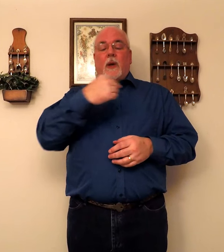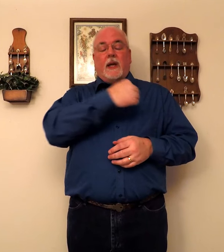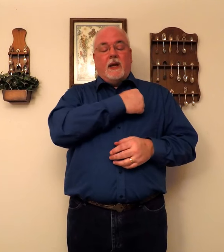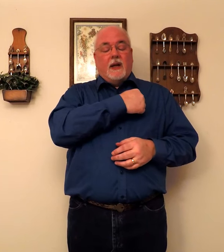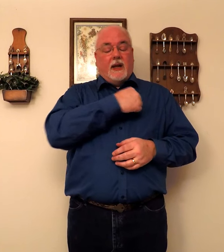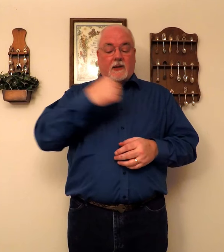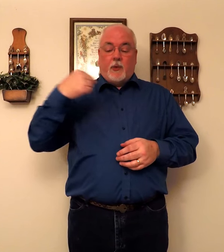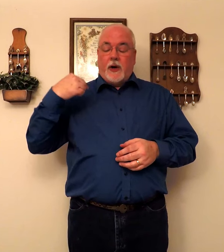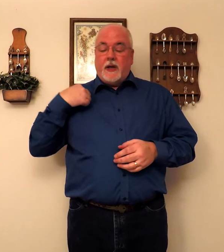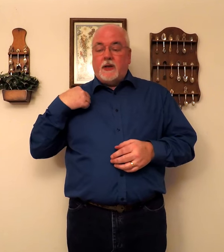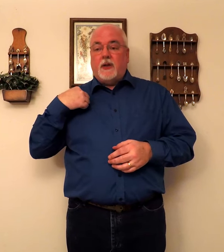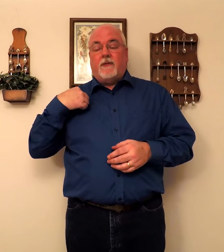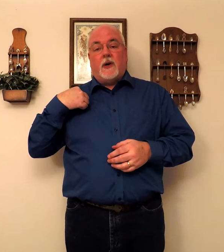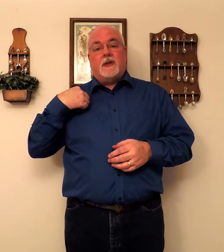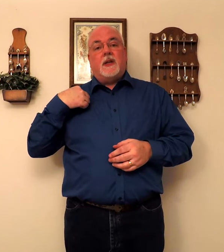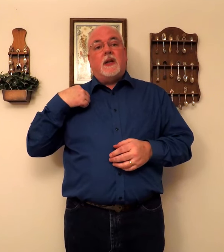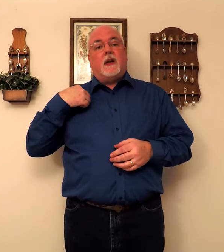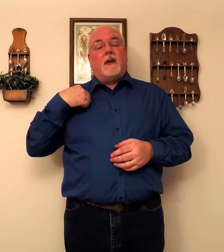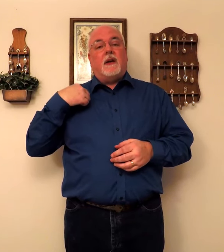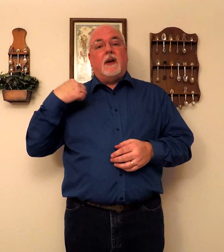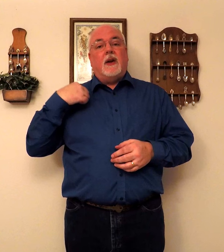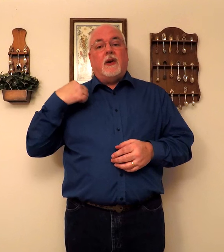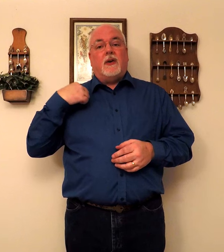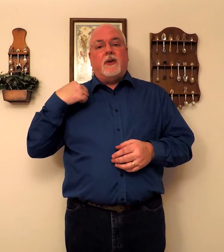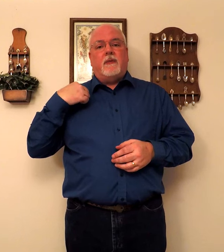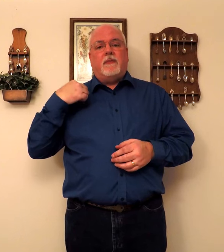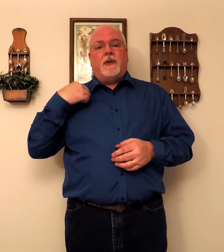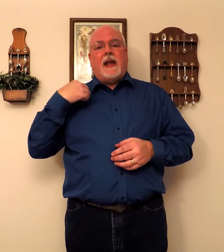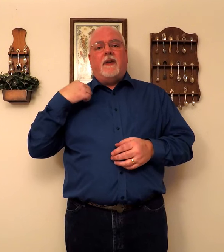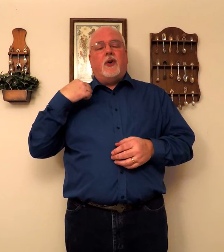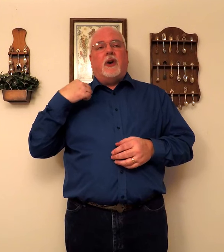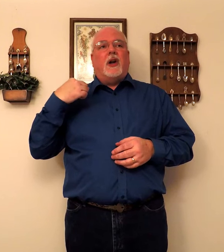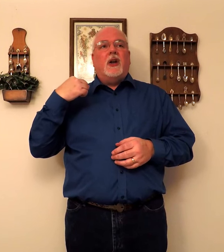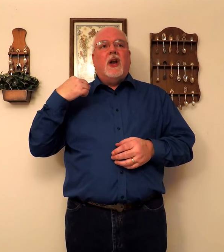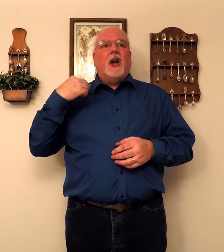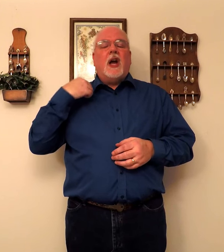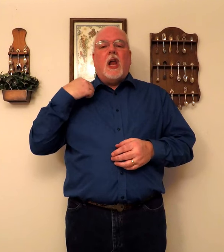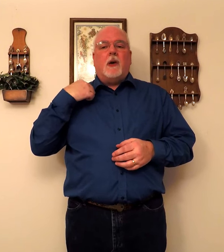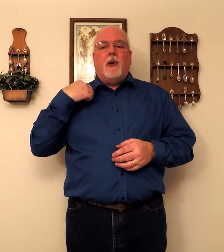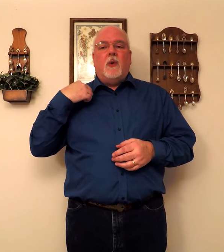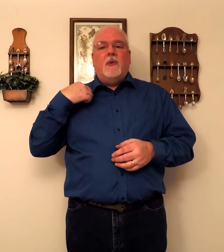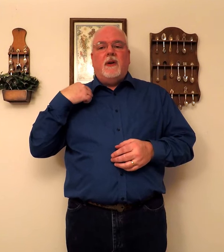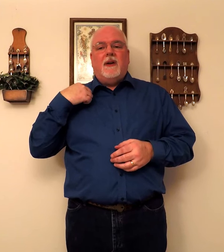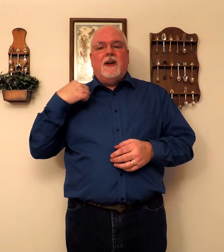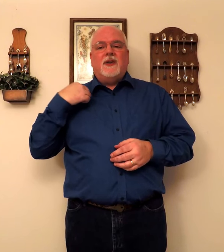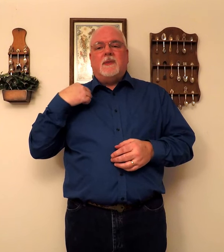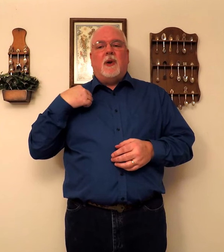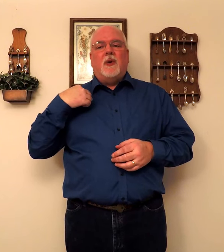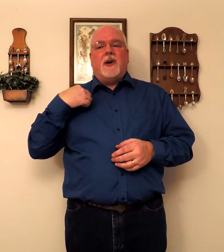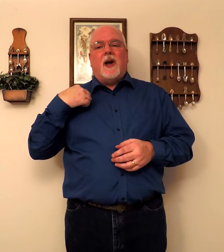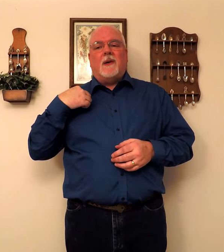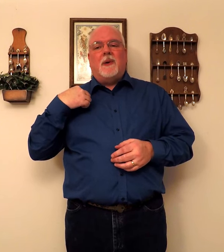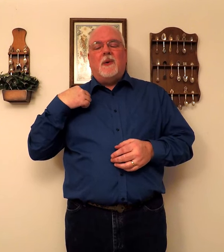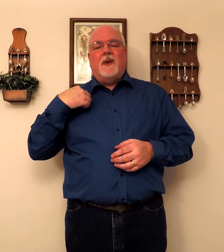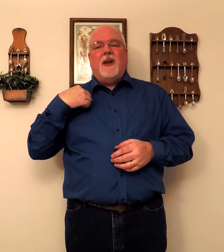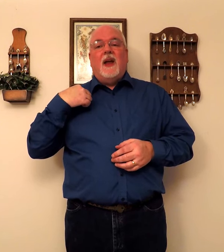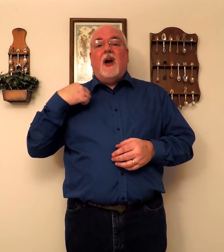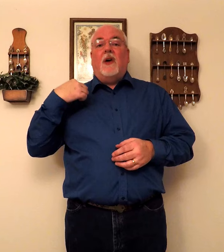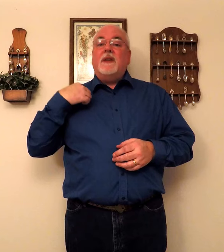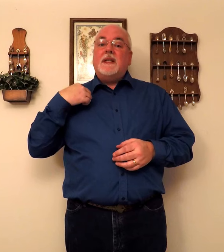We is pointing to the first of the, your, sorry, your collarbone, just below your collarbone, on the